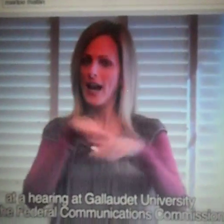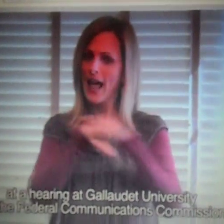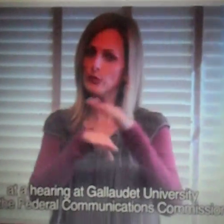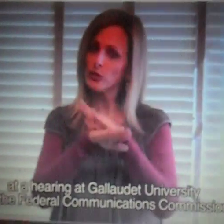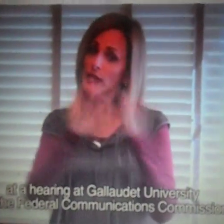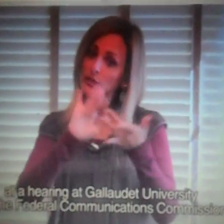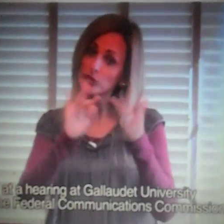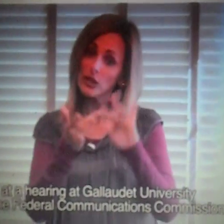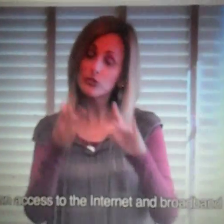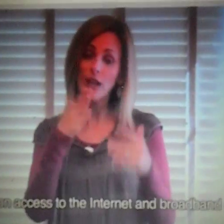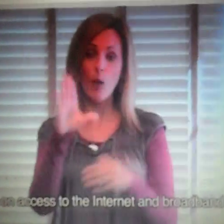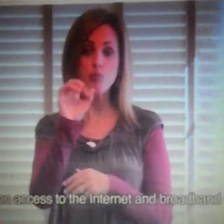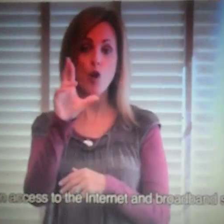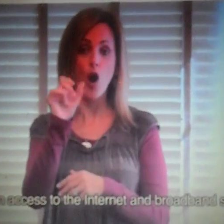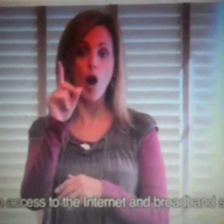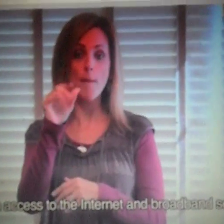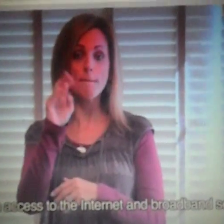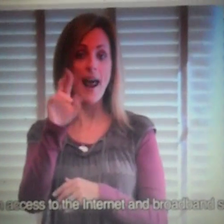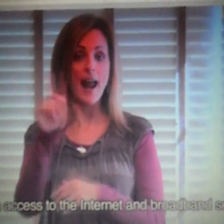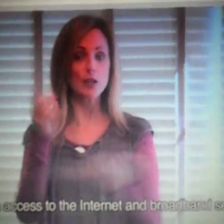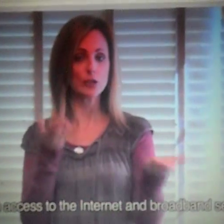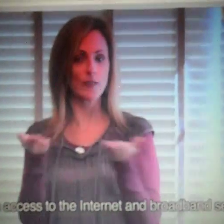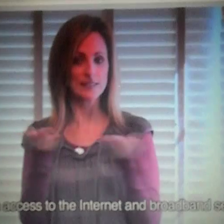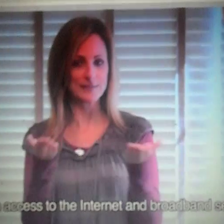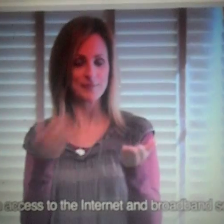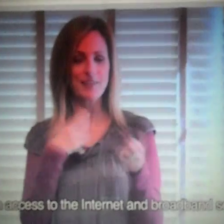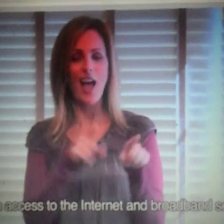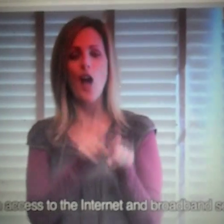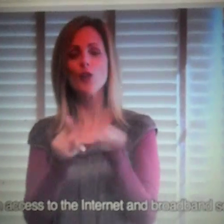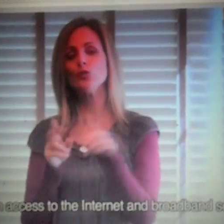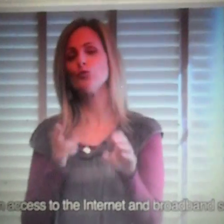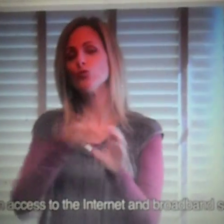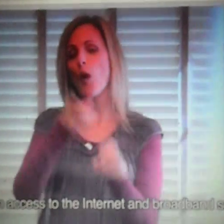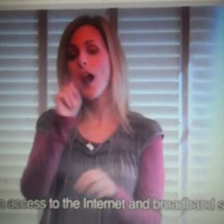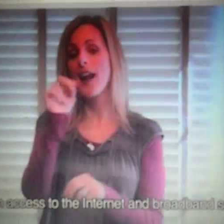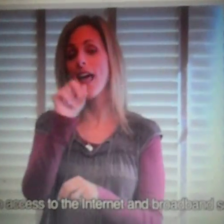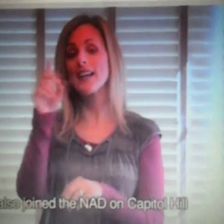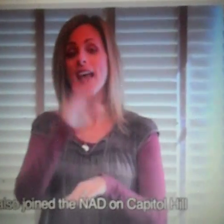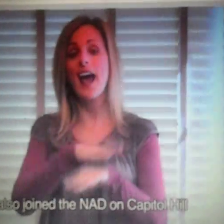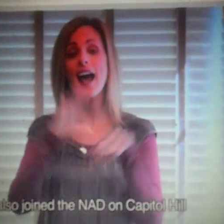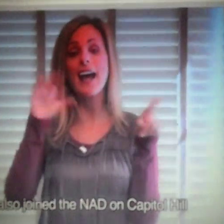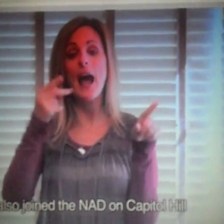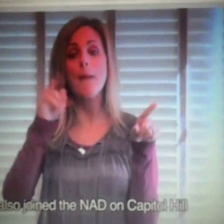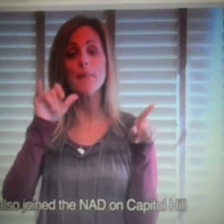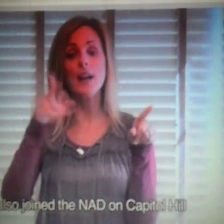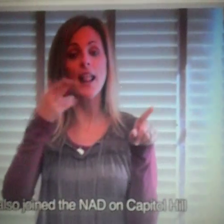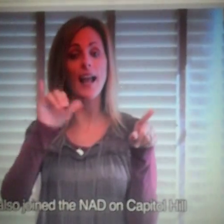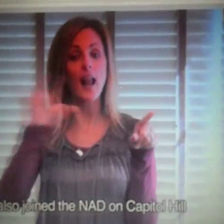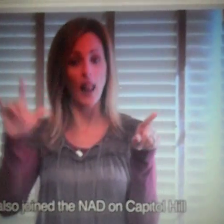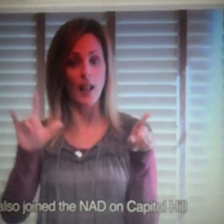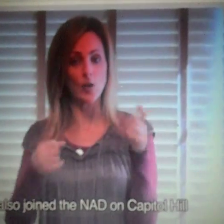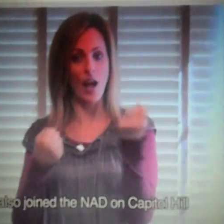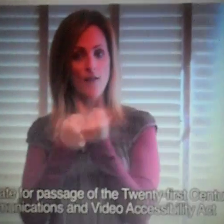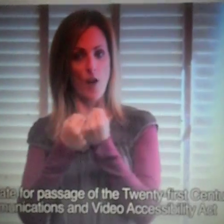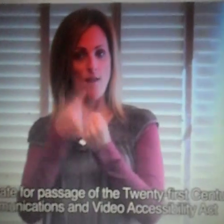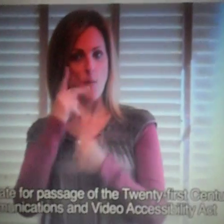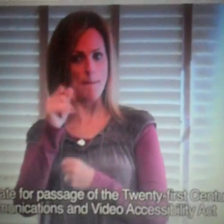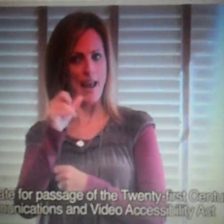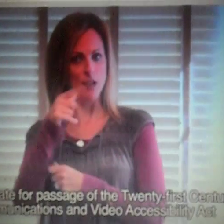FCC and focused on access to the internet and broadband services. I also joined the NAD on Capitol Hill to advocate